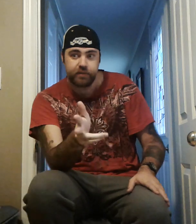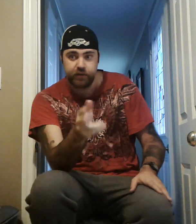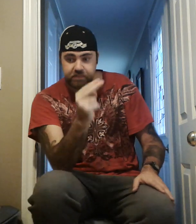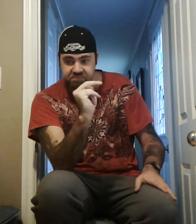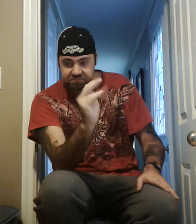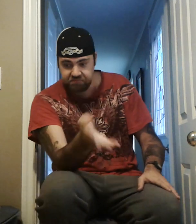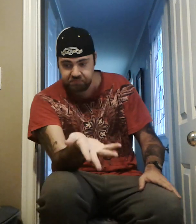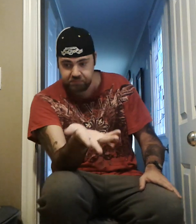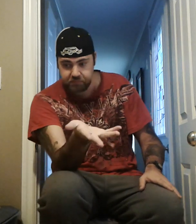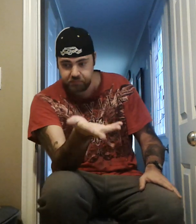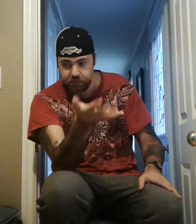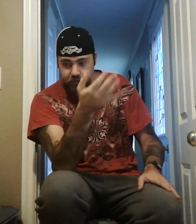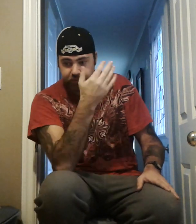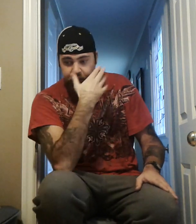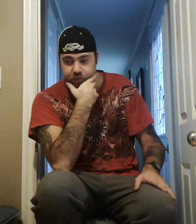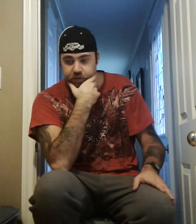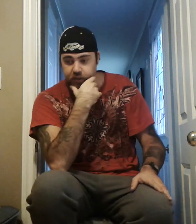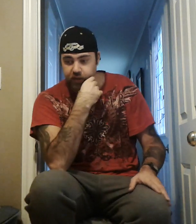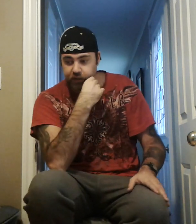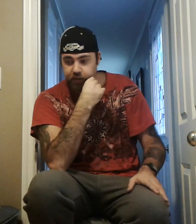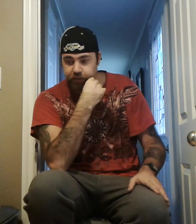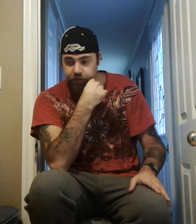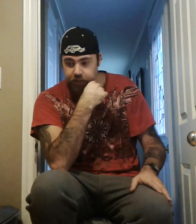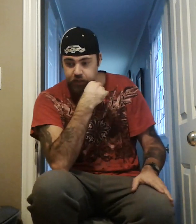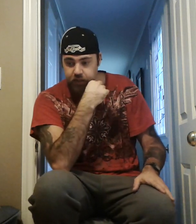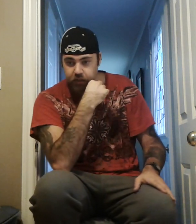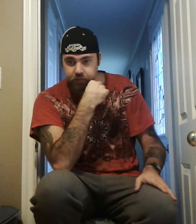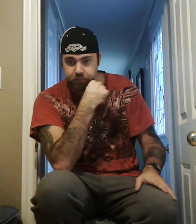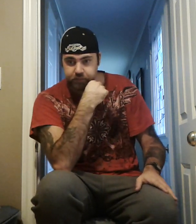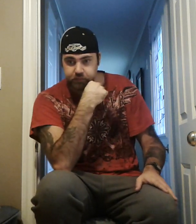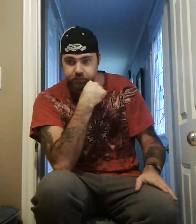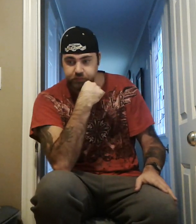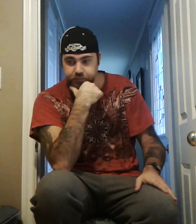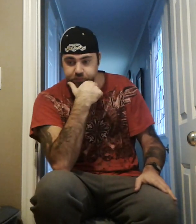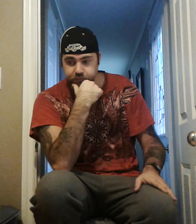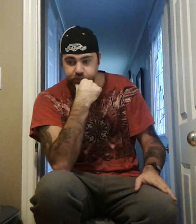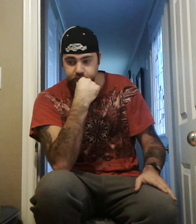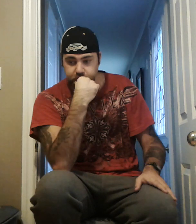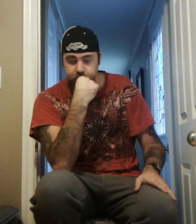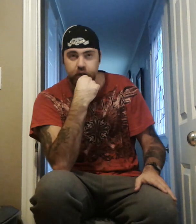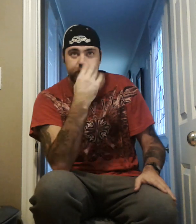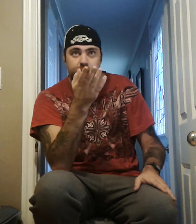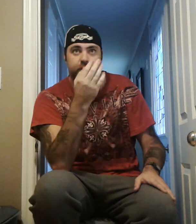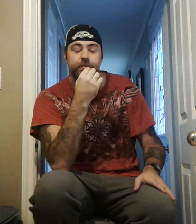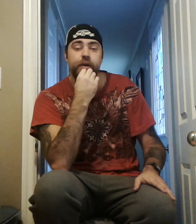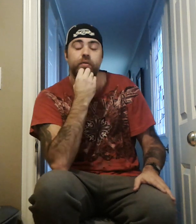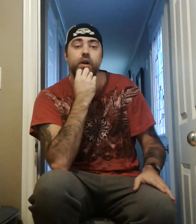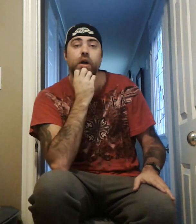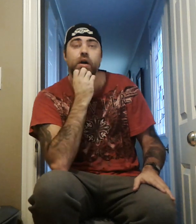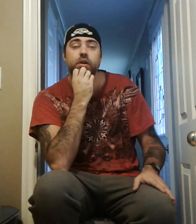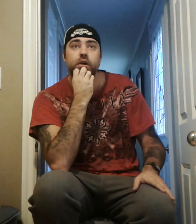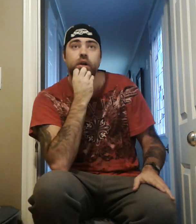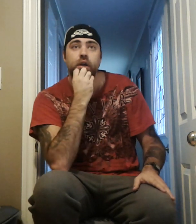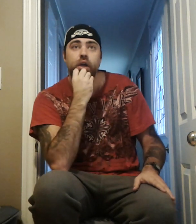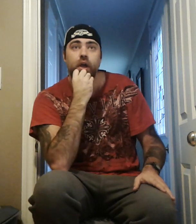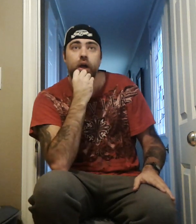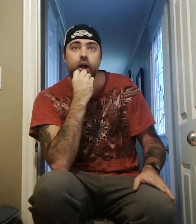appearance in the WWE, kind of final farewell, um,